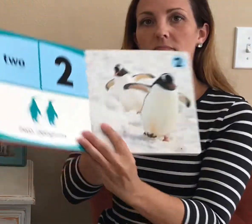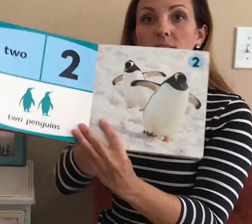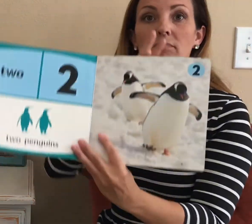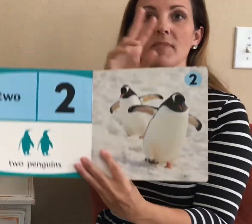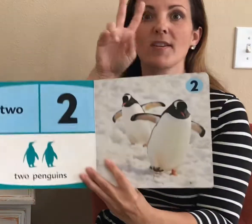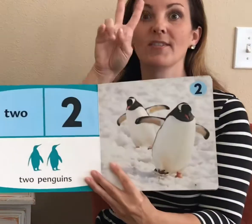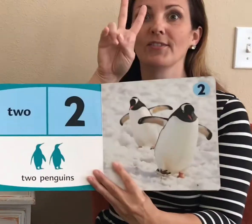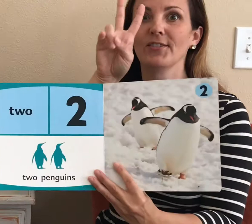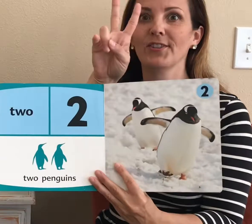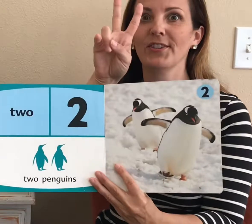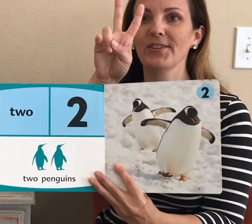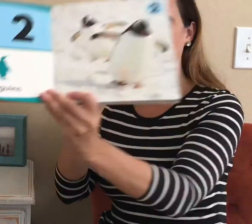Two.